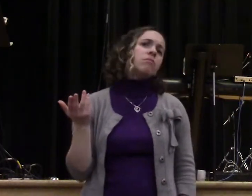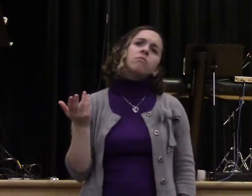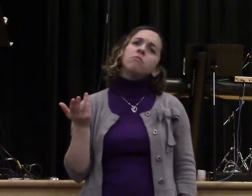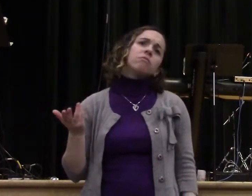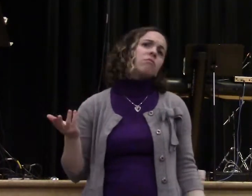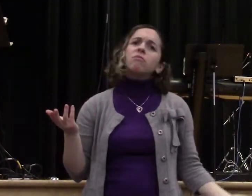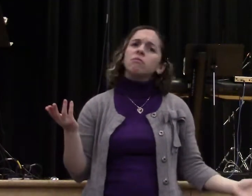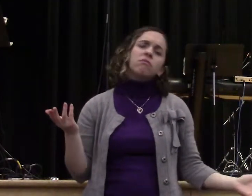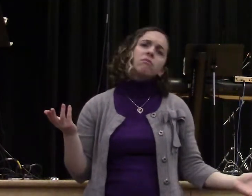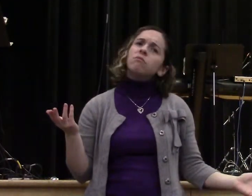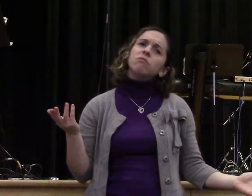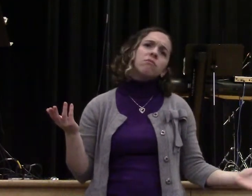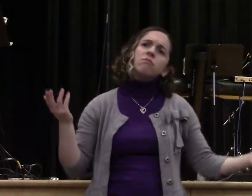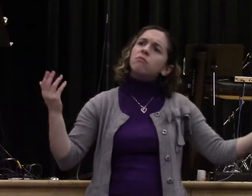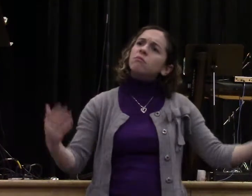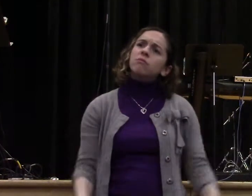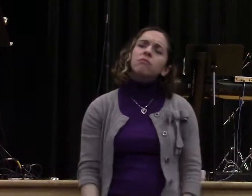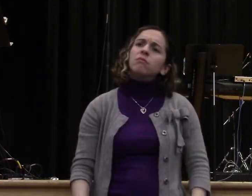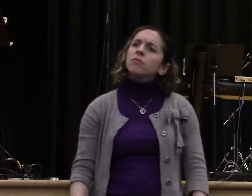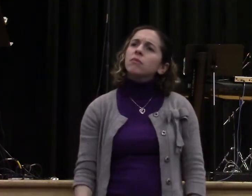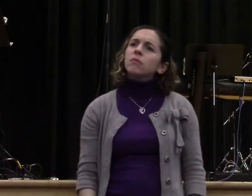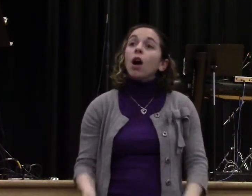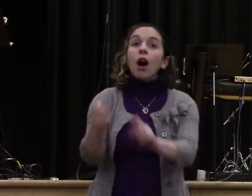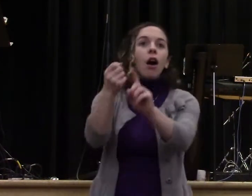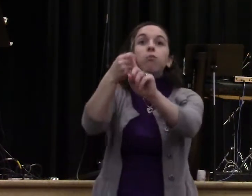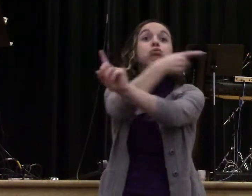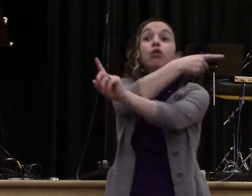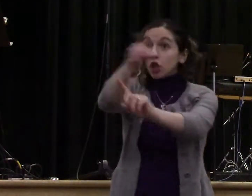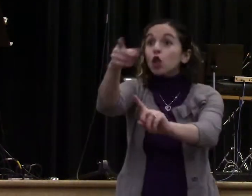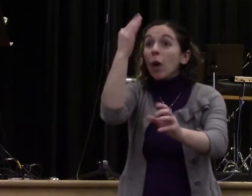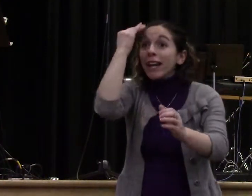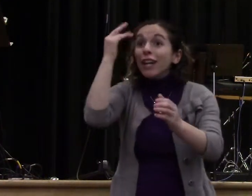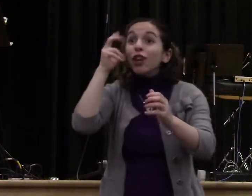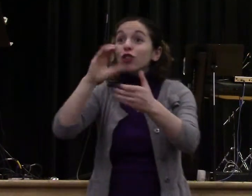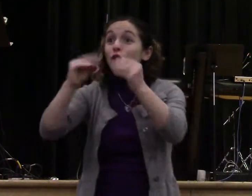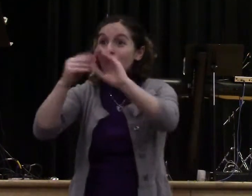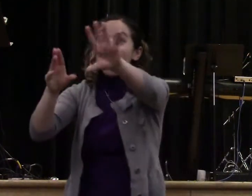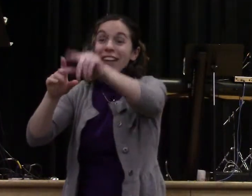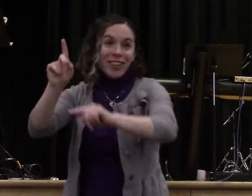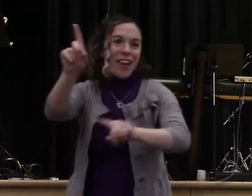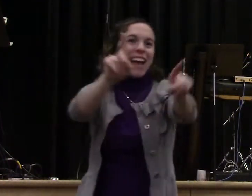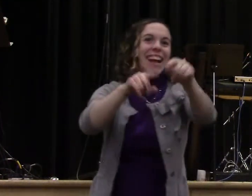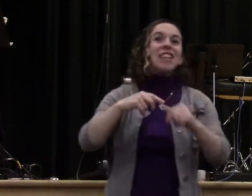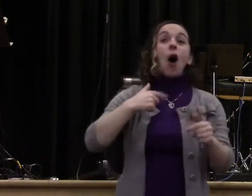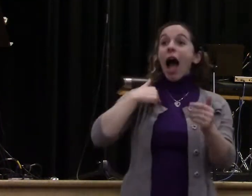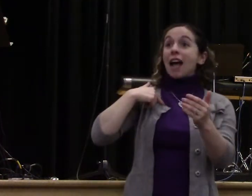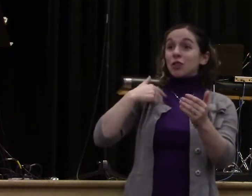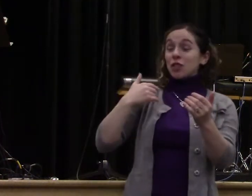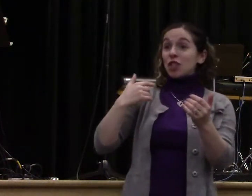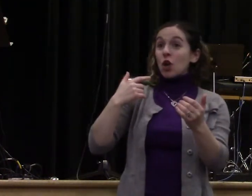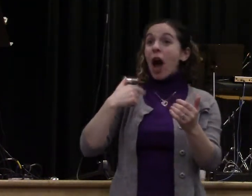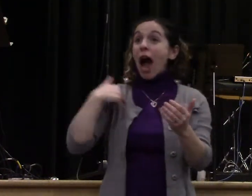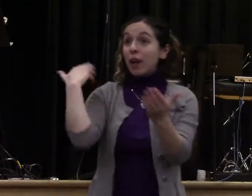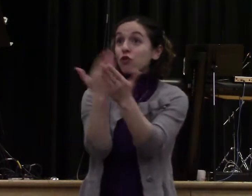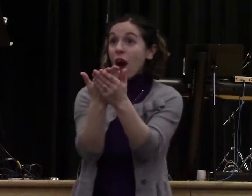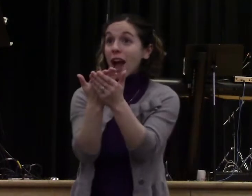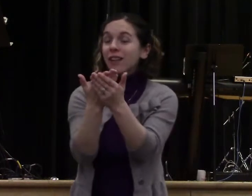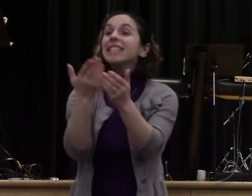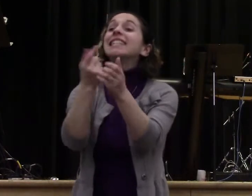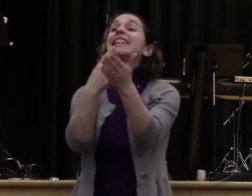you'll walk in the church parking lot. Oh, the other day you want to hear something fun? This is true. I get here early. And it was actually last Sunday. Claire